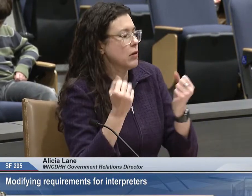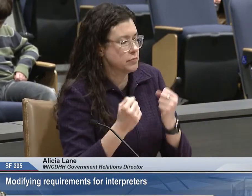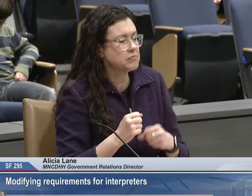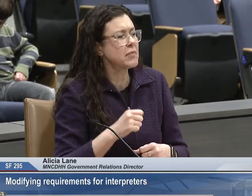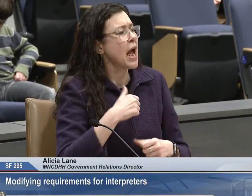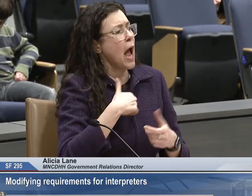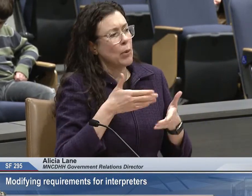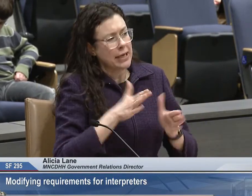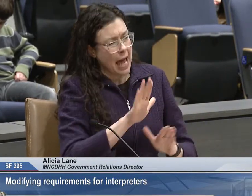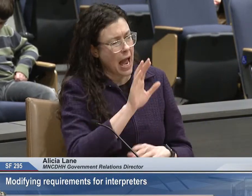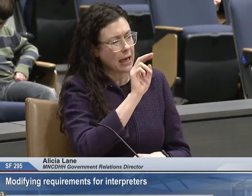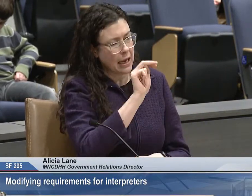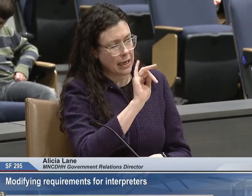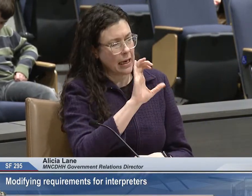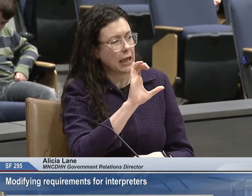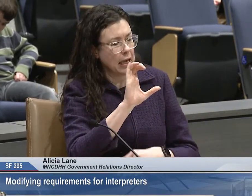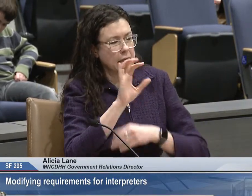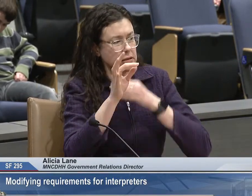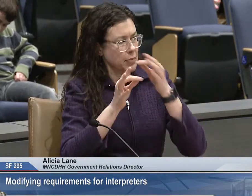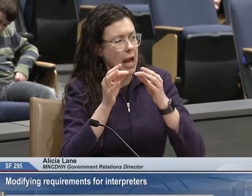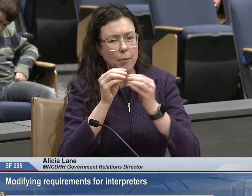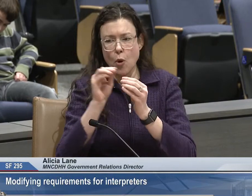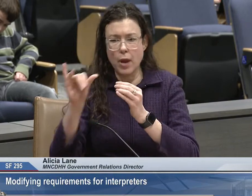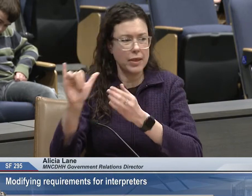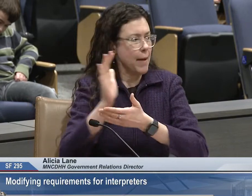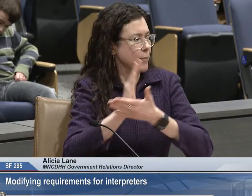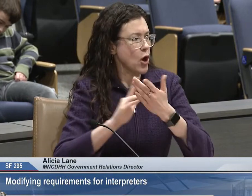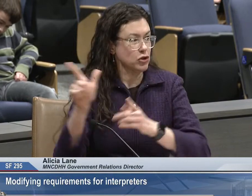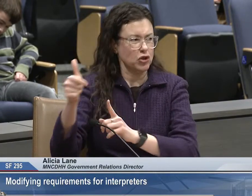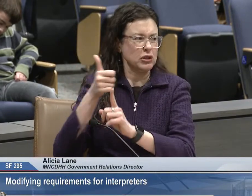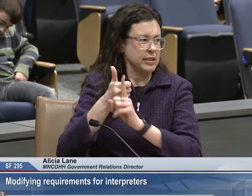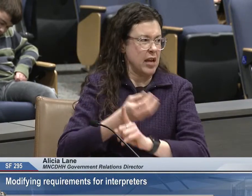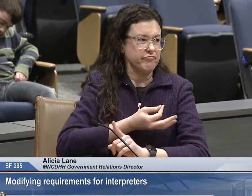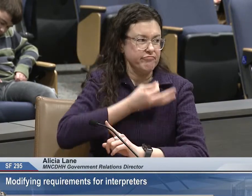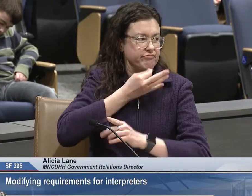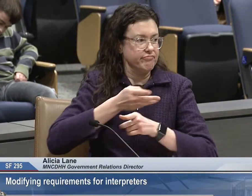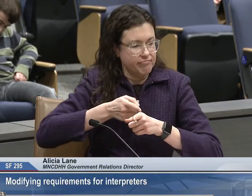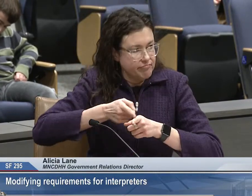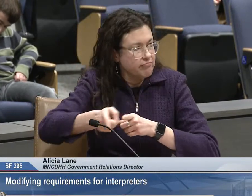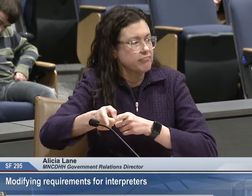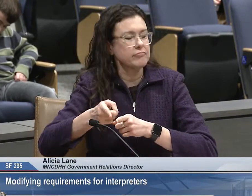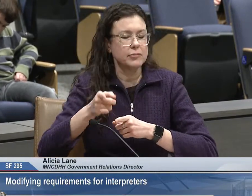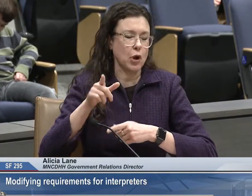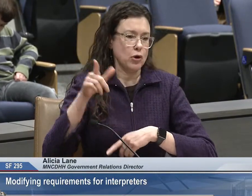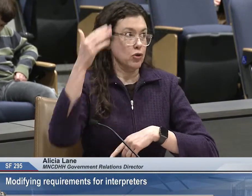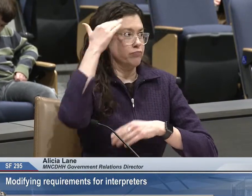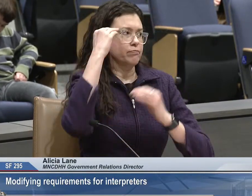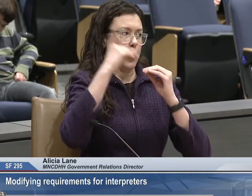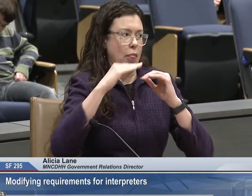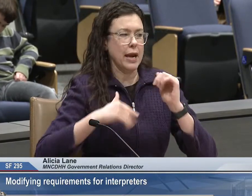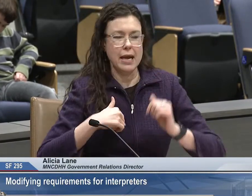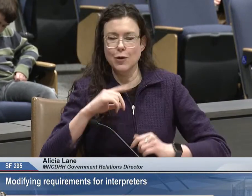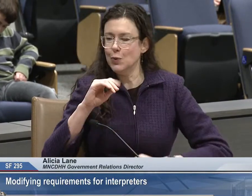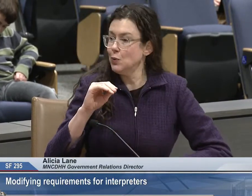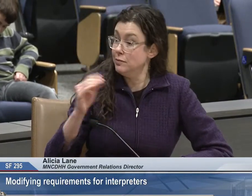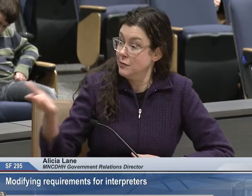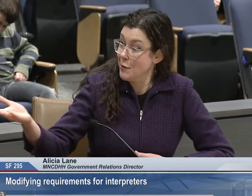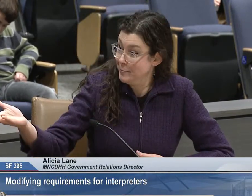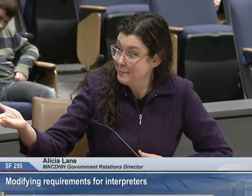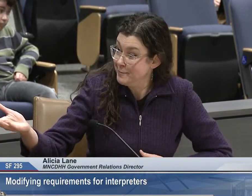spoken language and put it into American Sign Language, but then would have a certified deaf interpreter who would actually